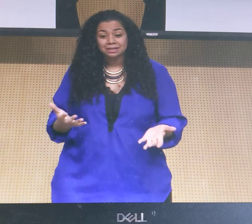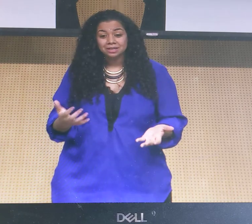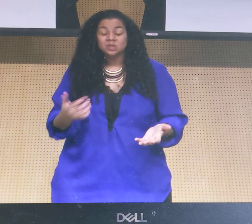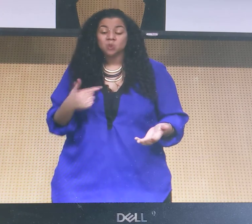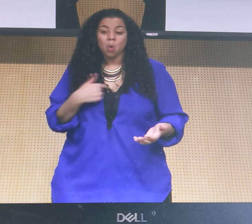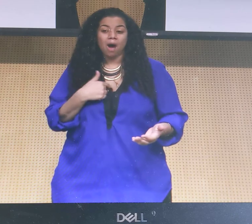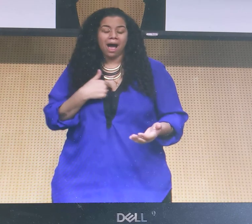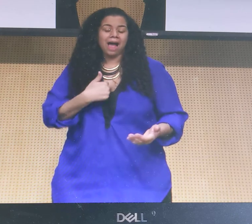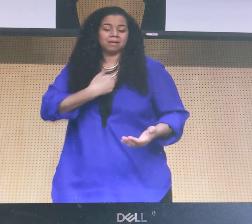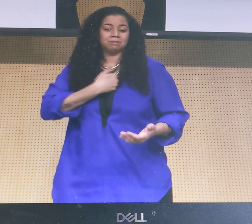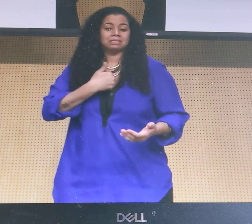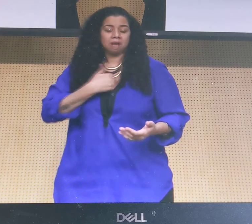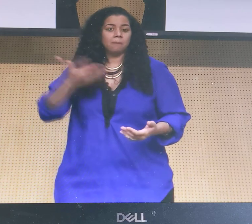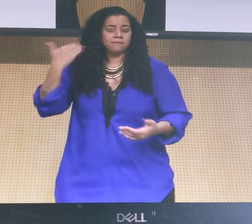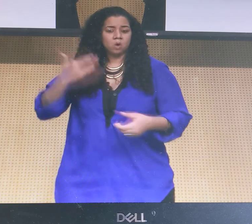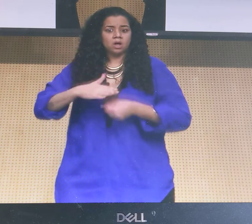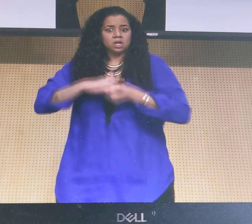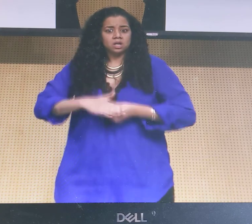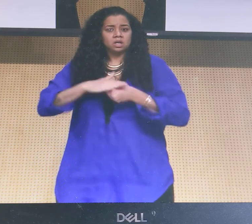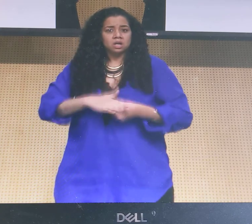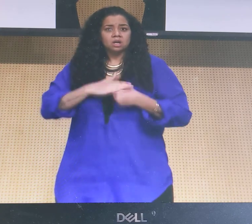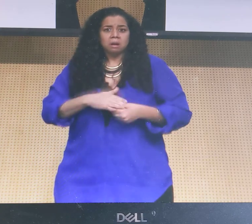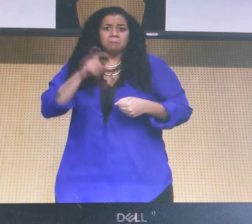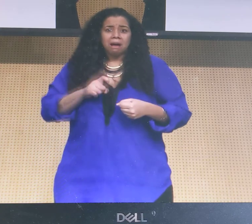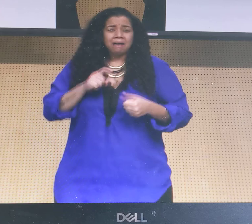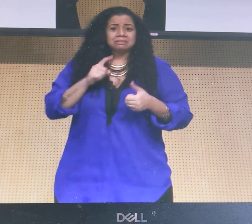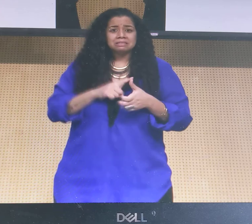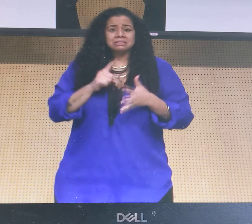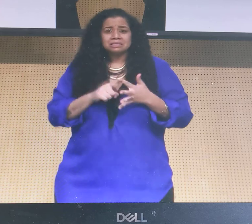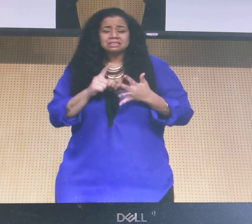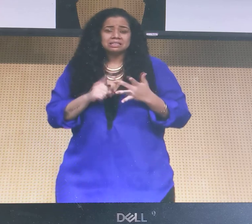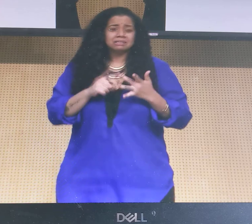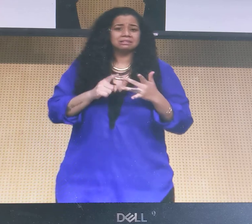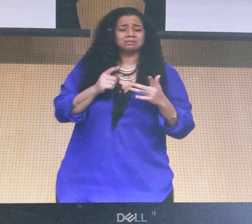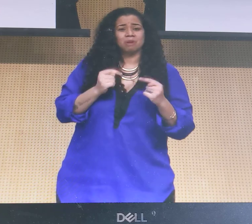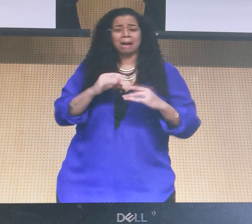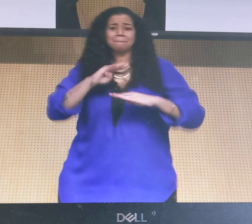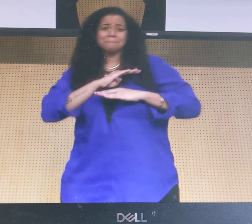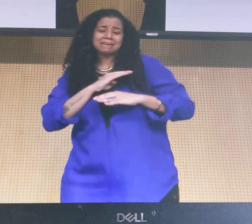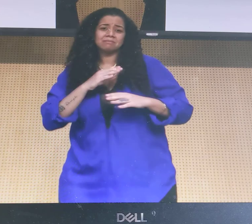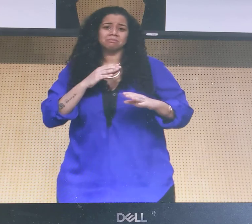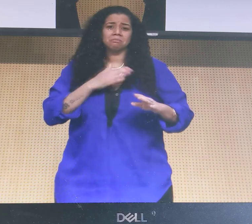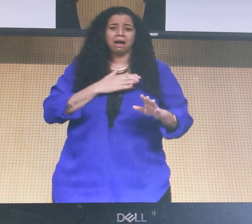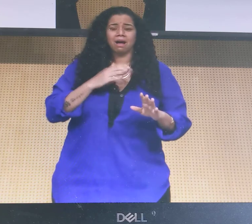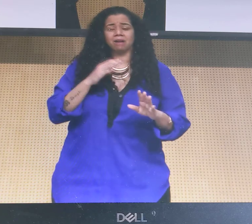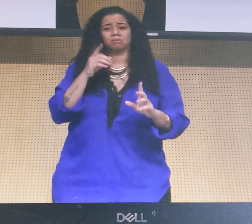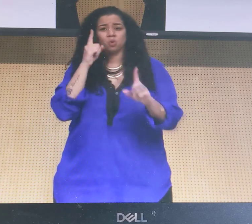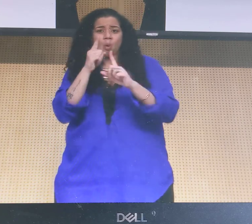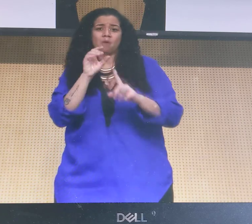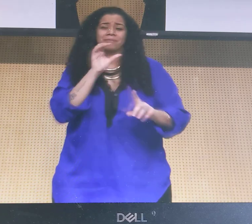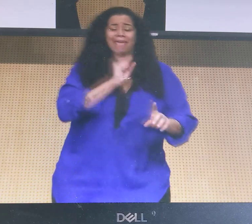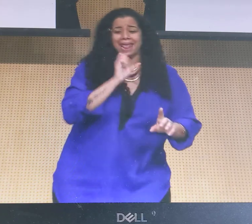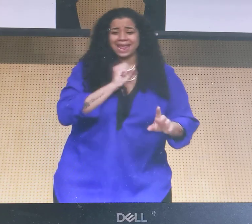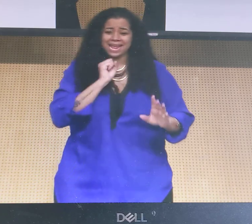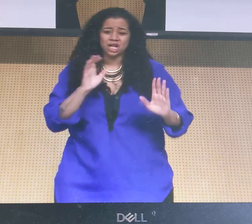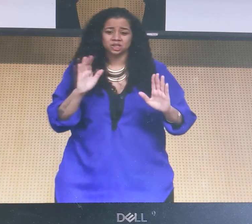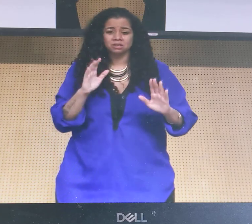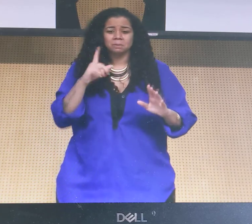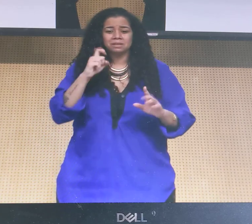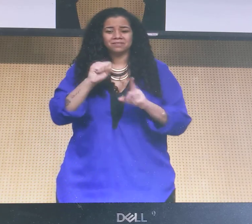and there's no perfect way to go through it. And feeling stressed out and worried about attaining these things at